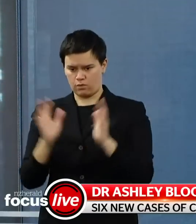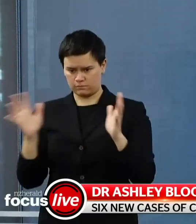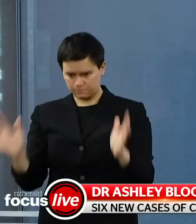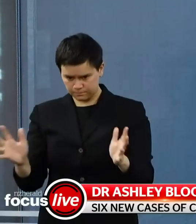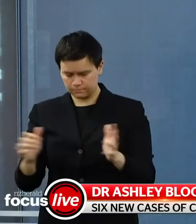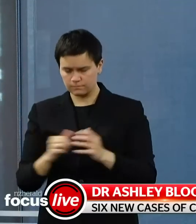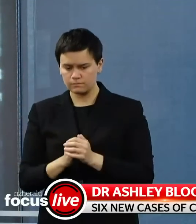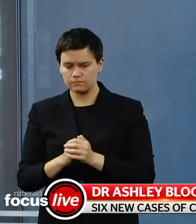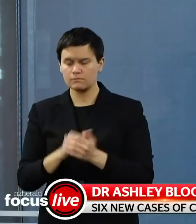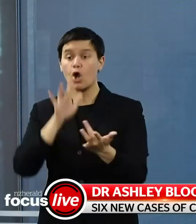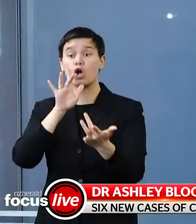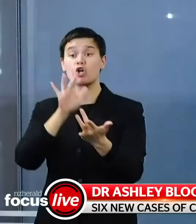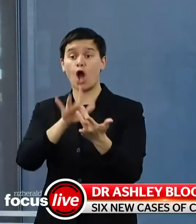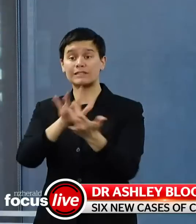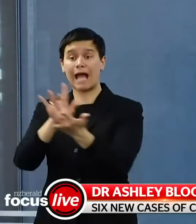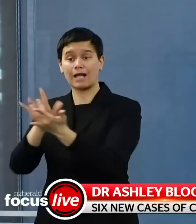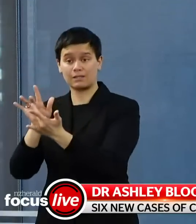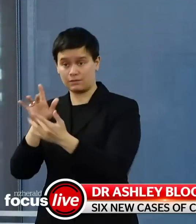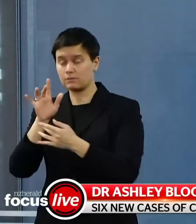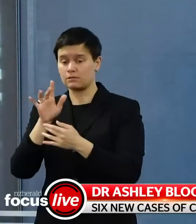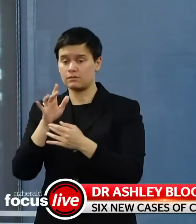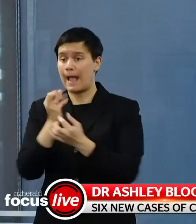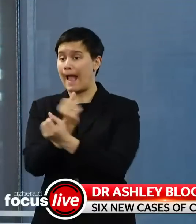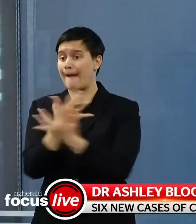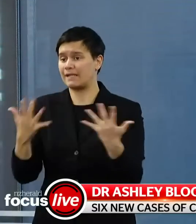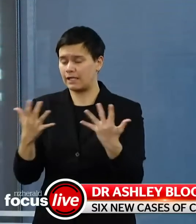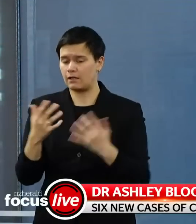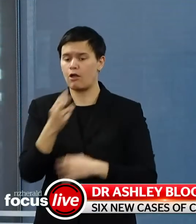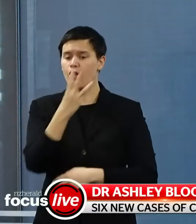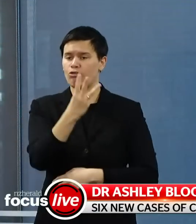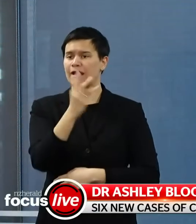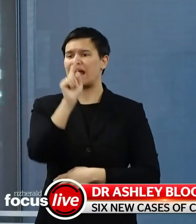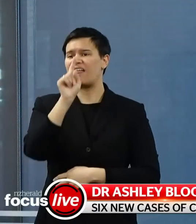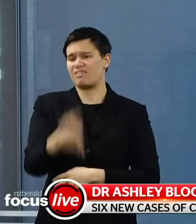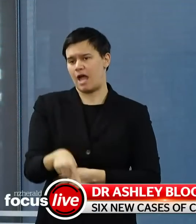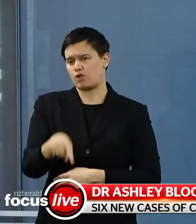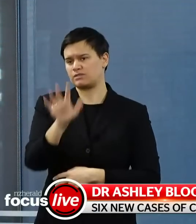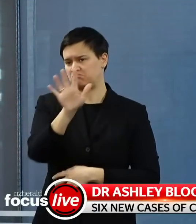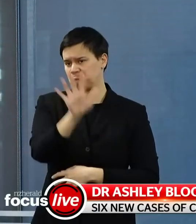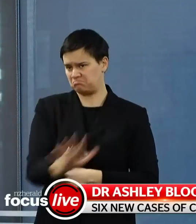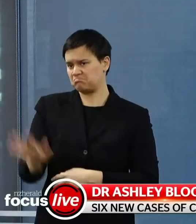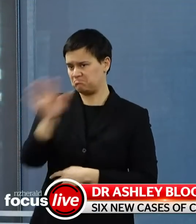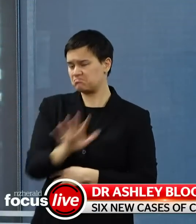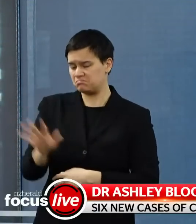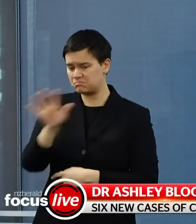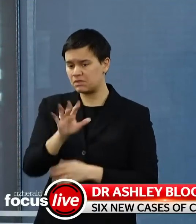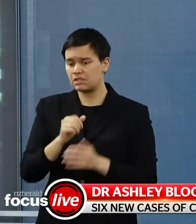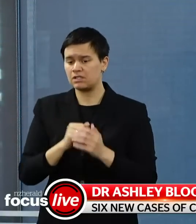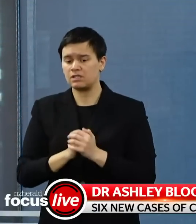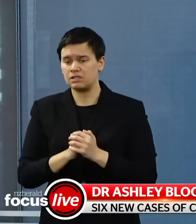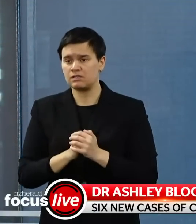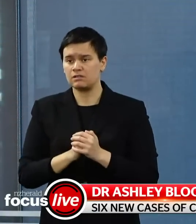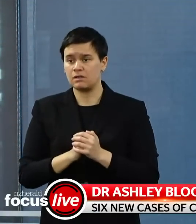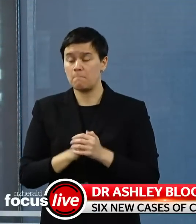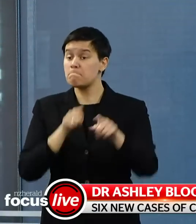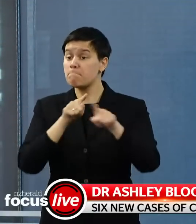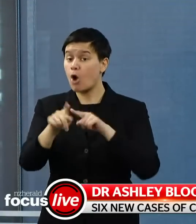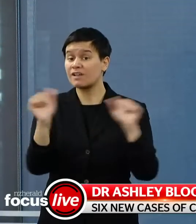since August 11 there have been 3,346 close contacts identified and 3